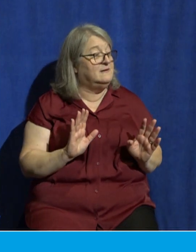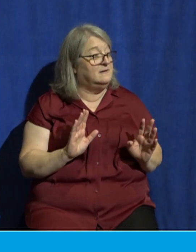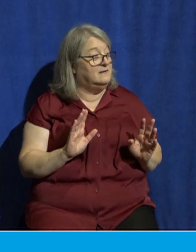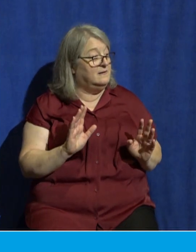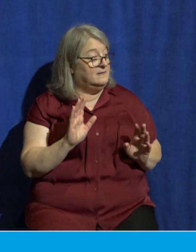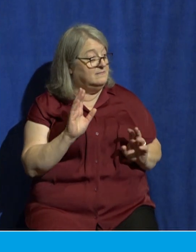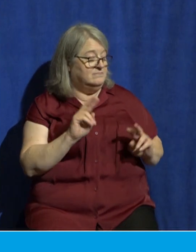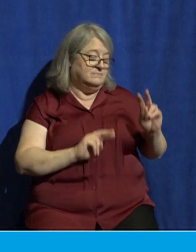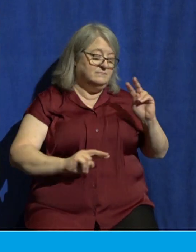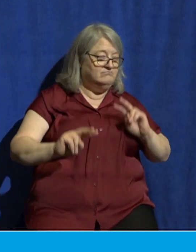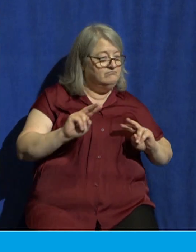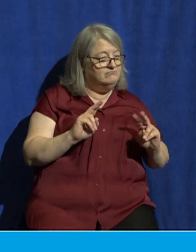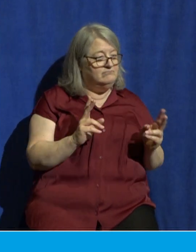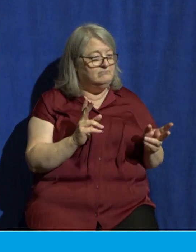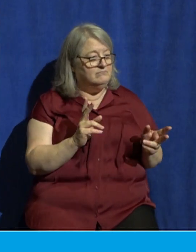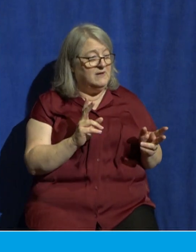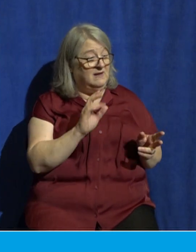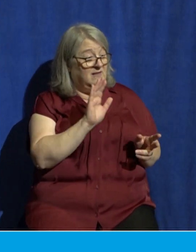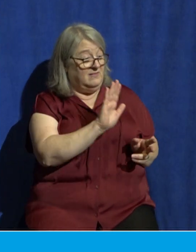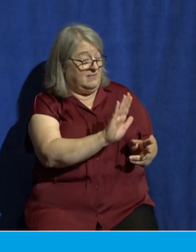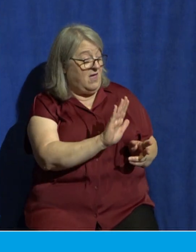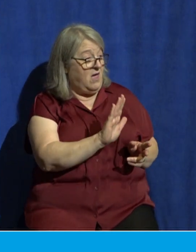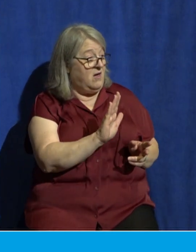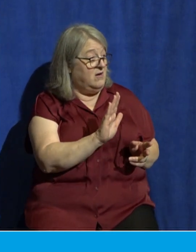based on how it aligns with the truth of God's word